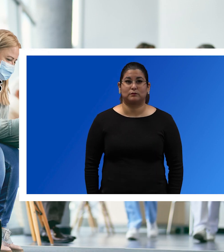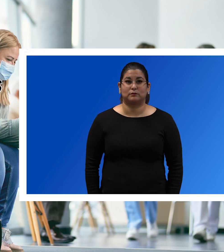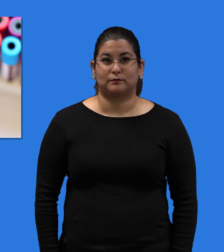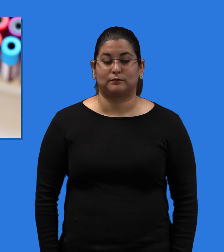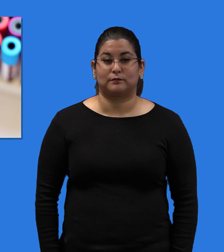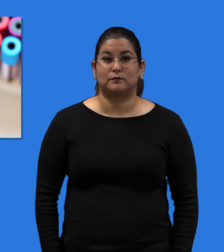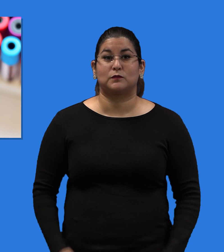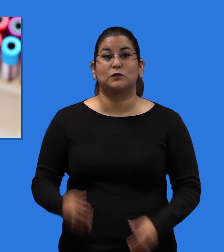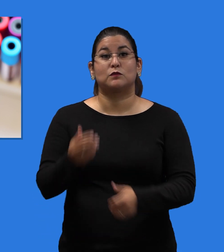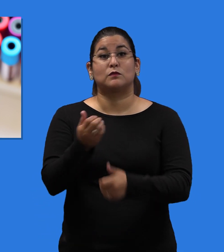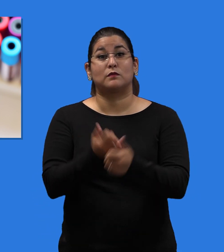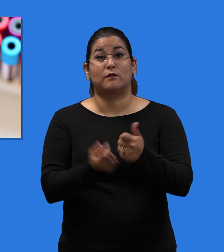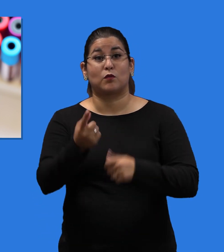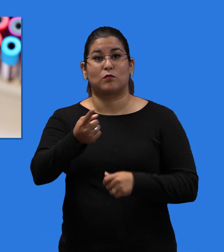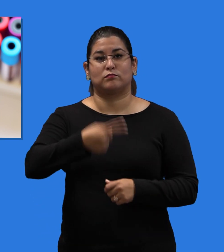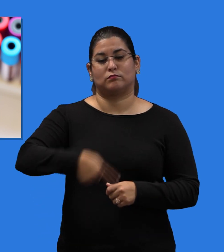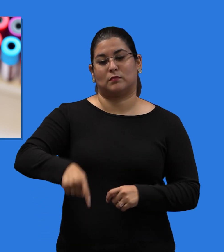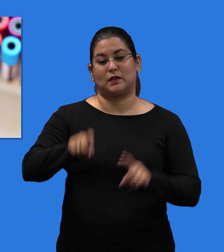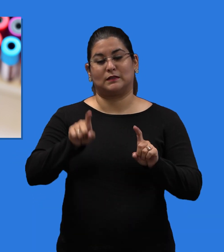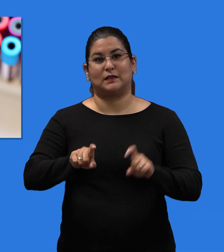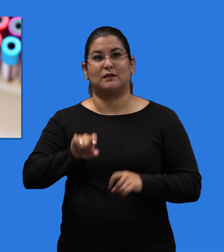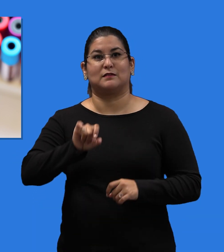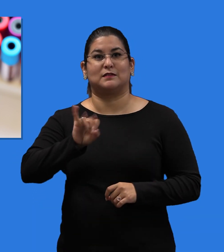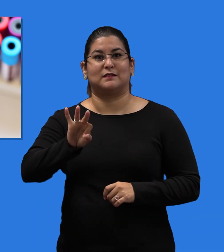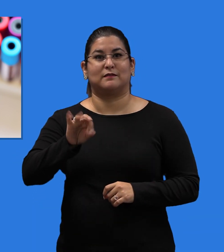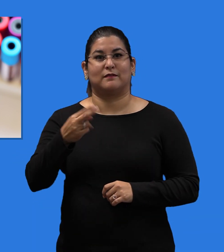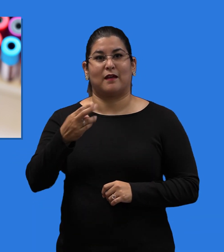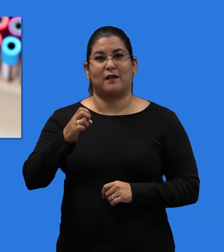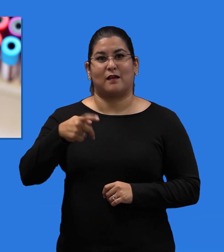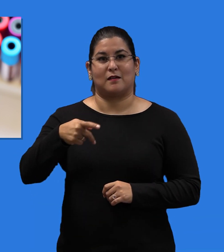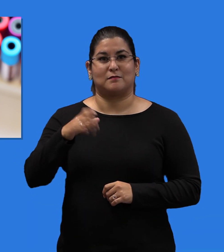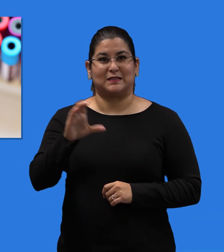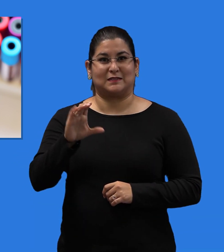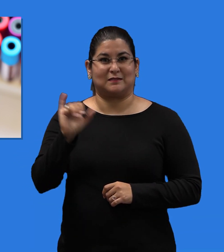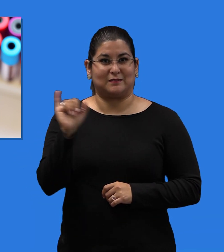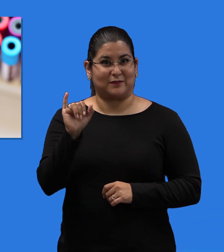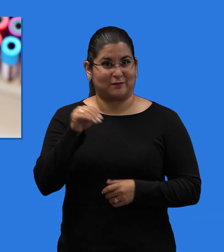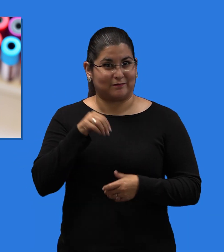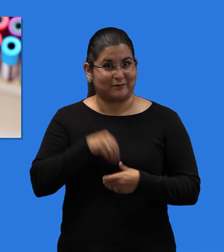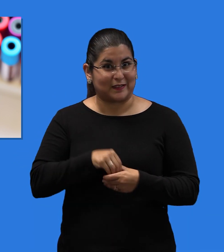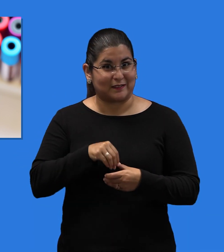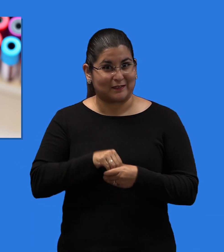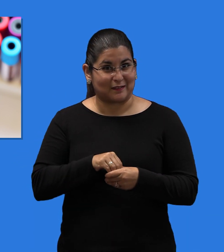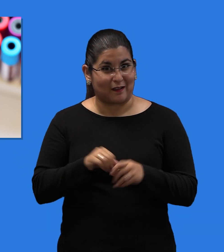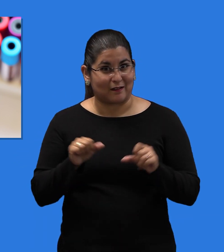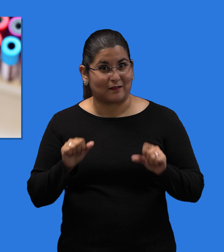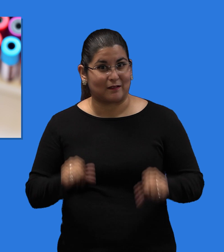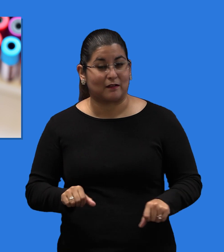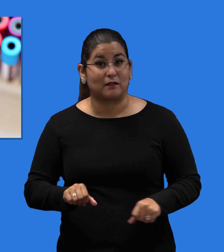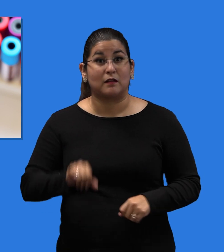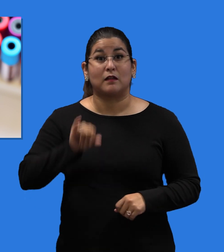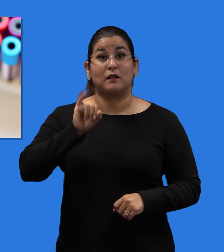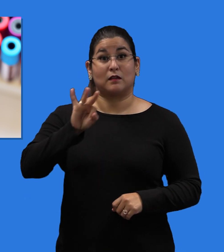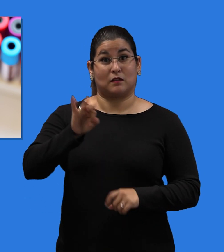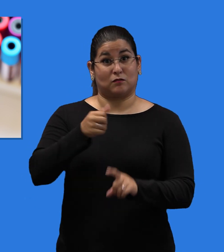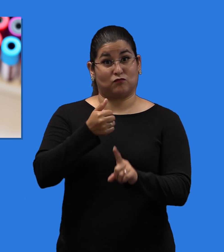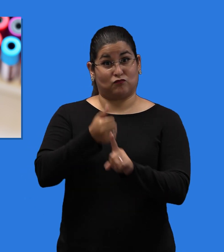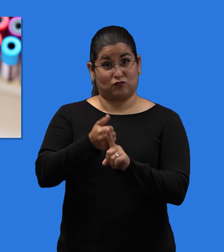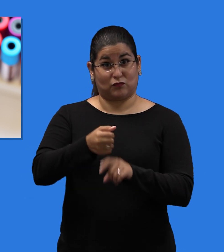Everyone can get tested for Hepatitis C once in their lifetime. And if you have Hepatitis C, talk to a provider to